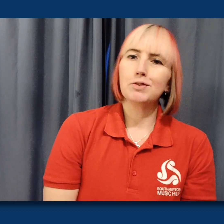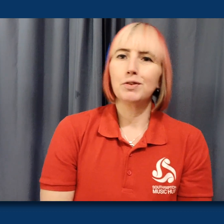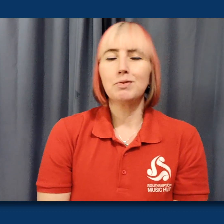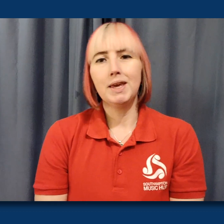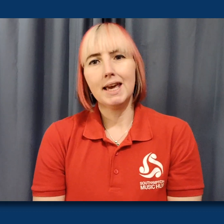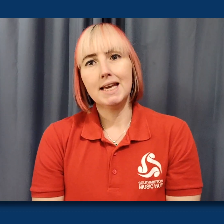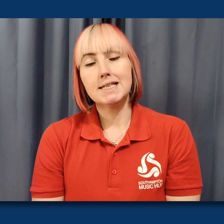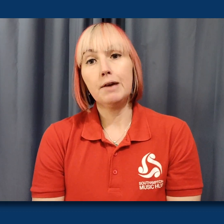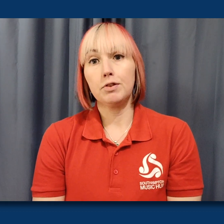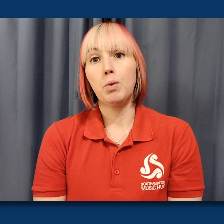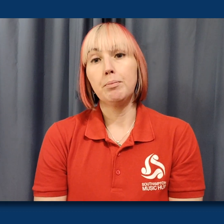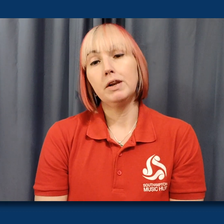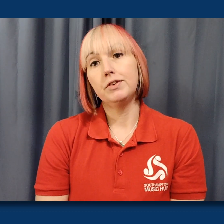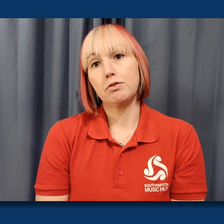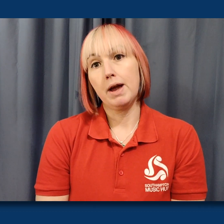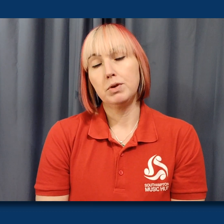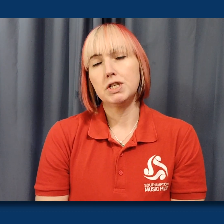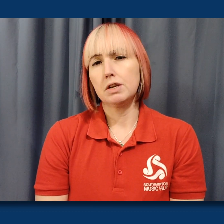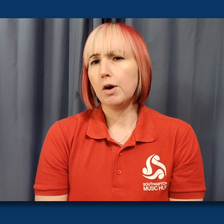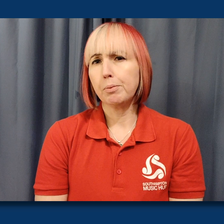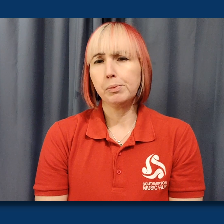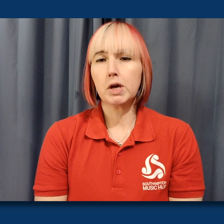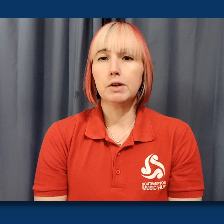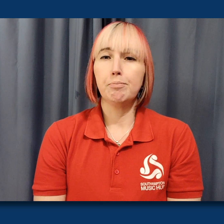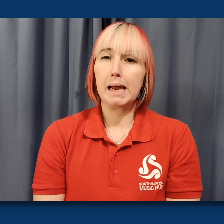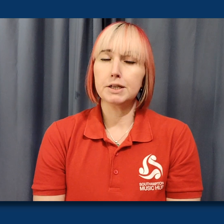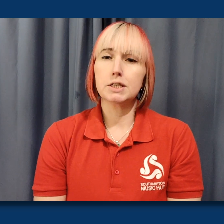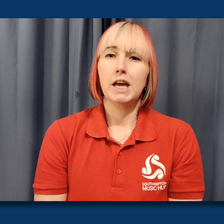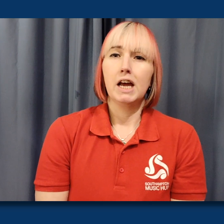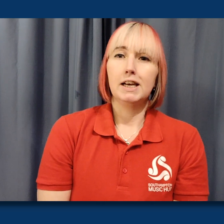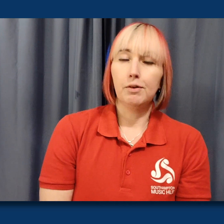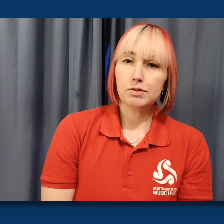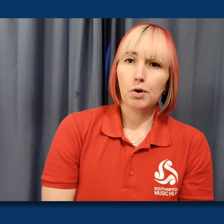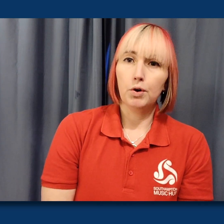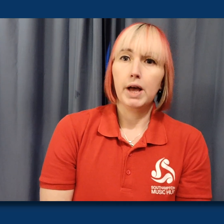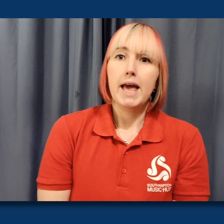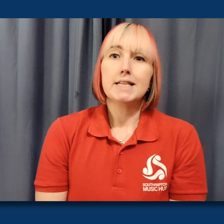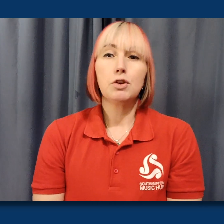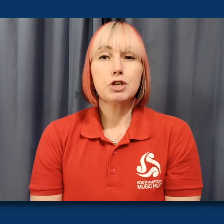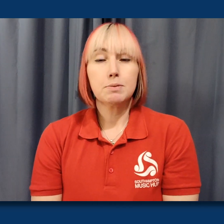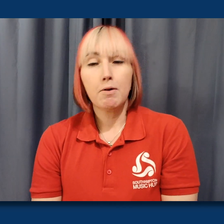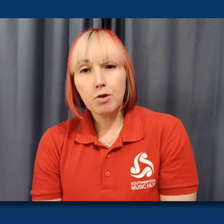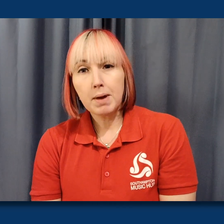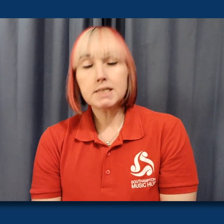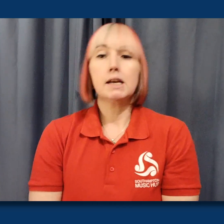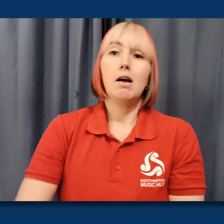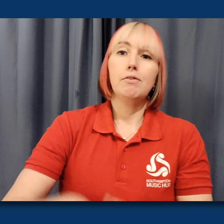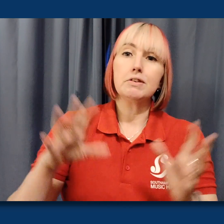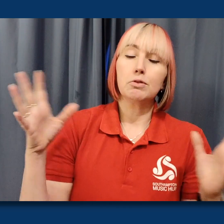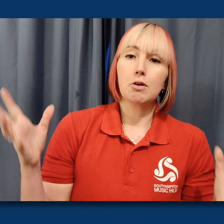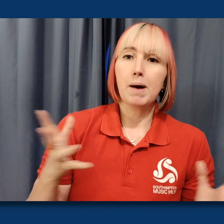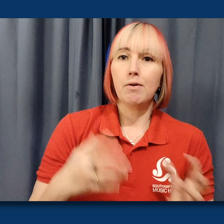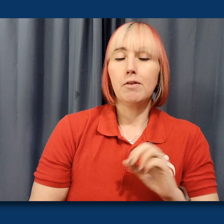our song this week is Love Someone by Lucas Graham, which is a proper kind of ballad love song. It's not just about romantic